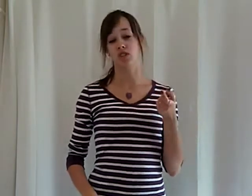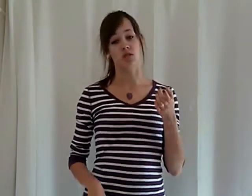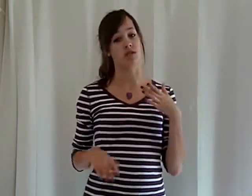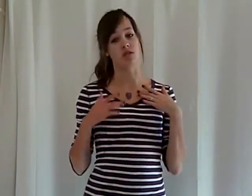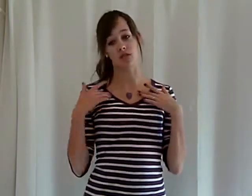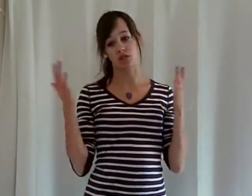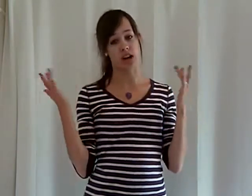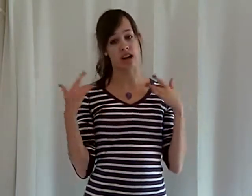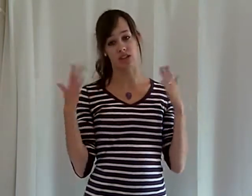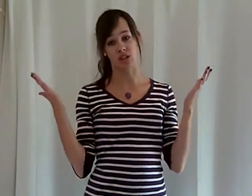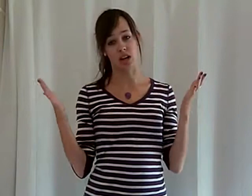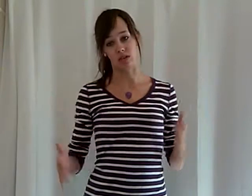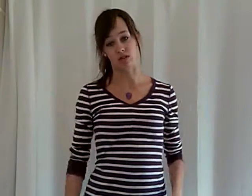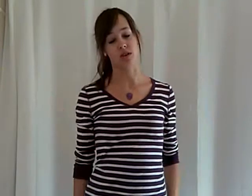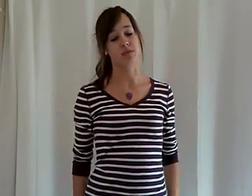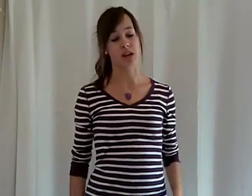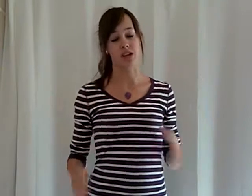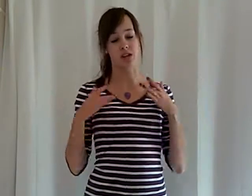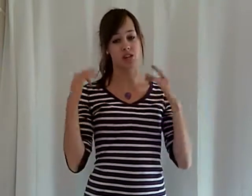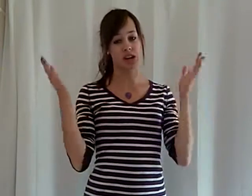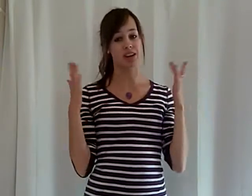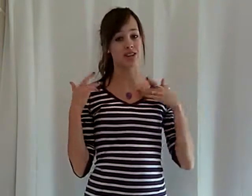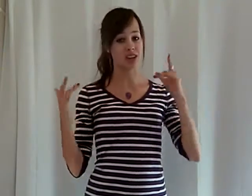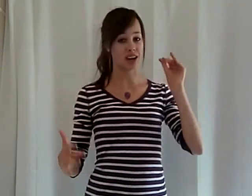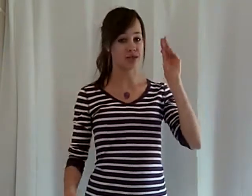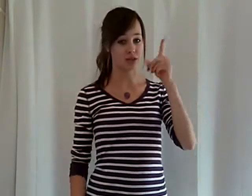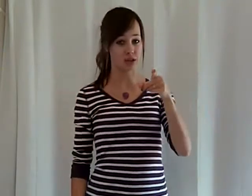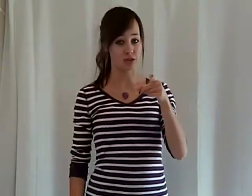just do it shine, shine for you all. But I did shine, shine for you.